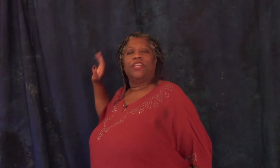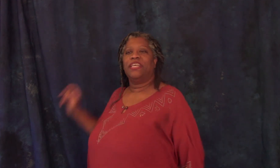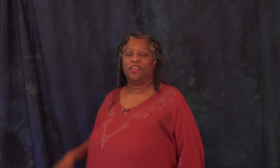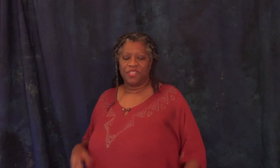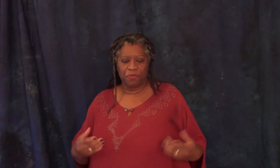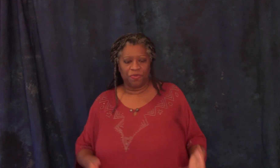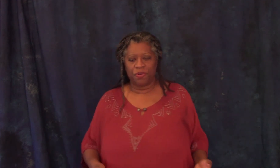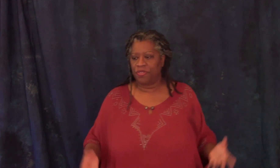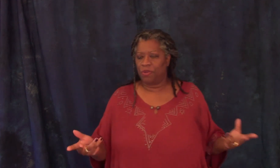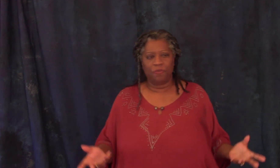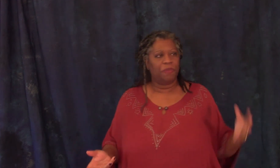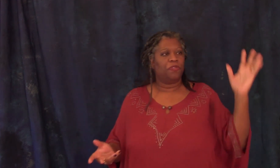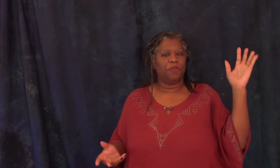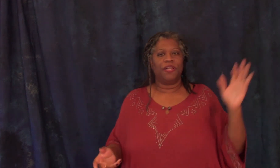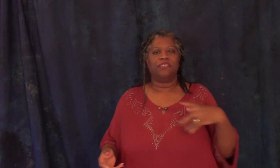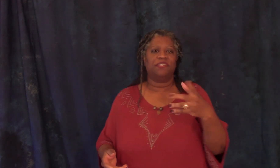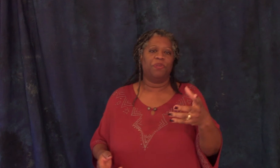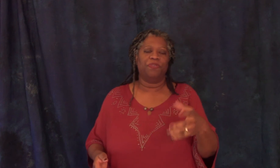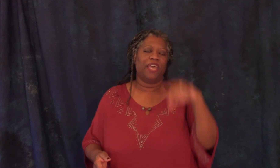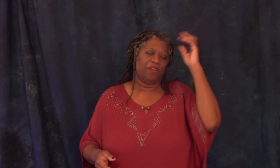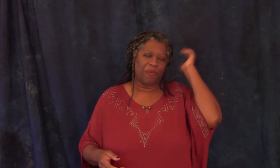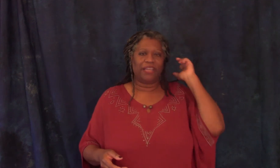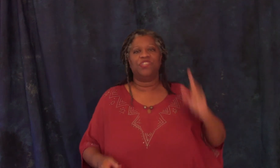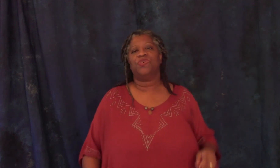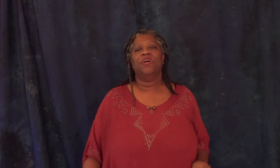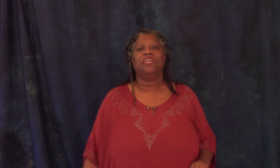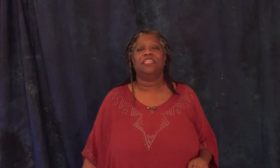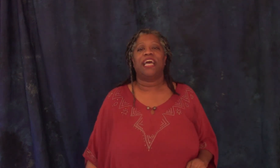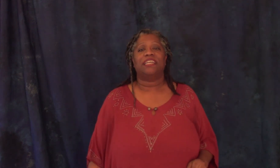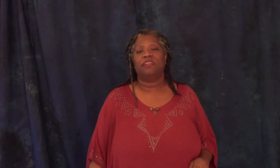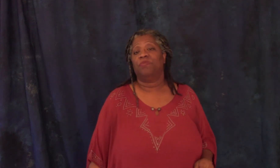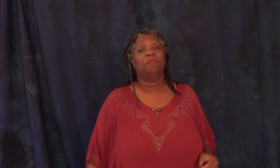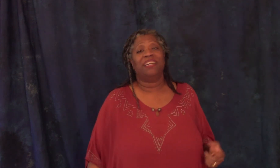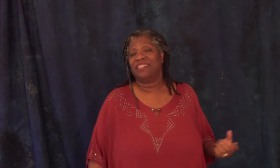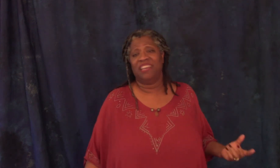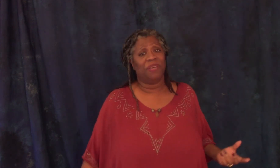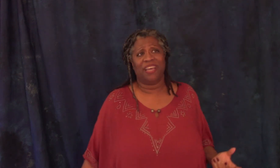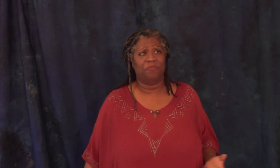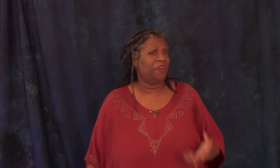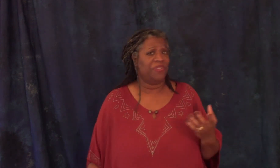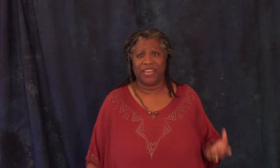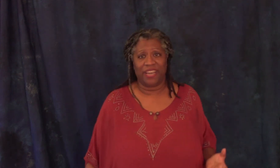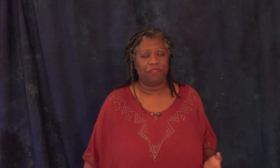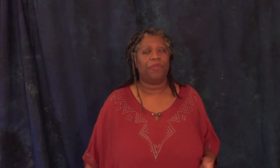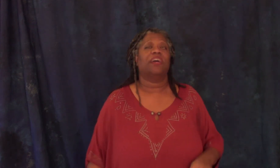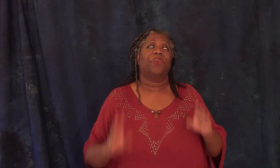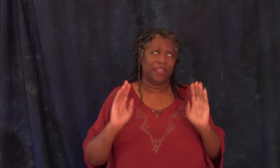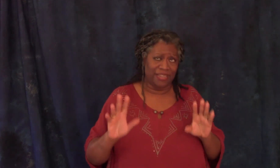then the king will see the beautiful road and the beautiful people the beautiful houses the beautiful gate he'll go back into the castle and we might not see him again for another decade and everyone thought okay that's